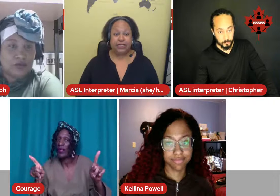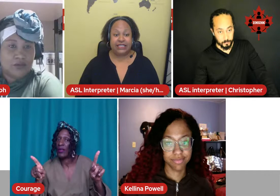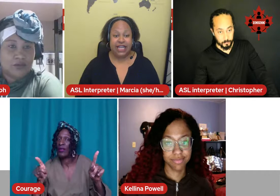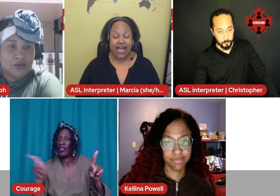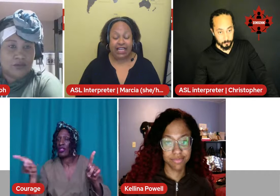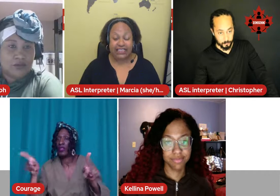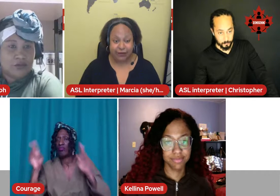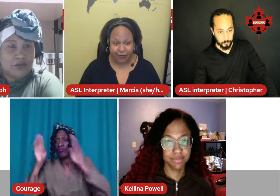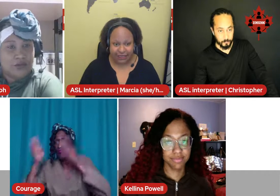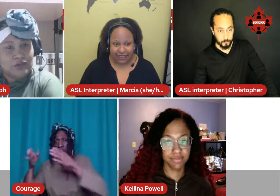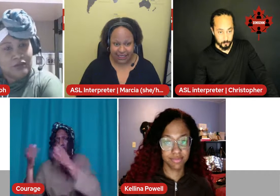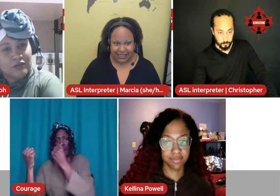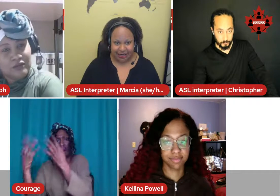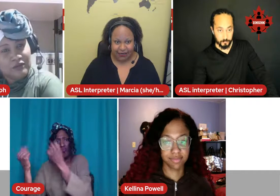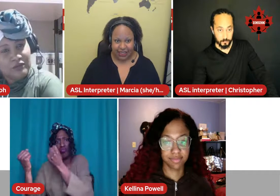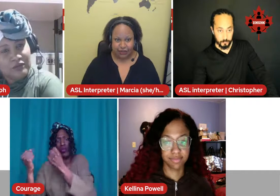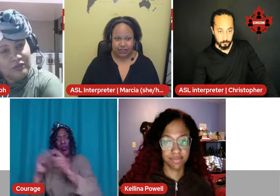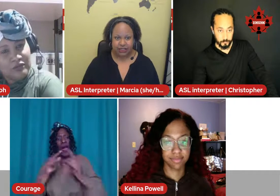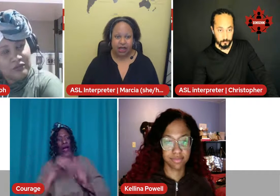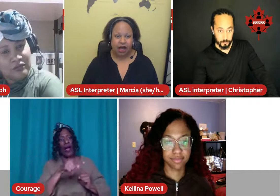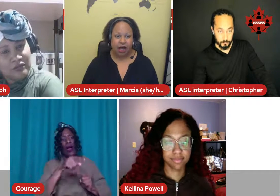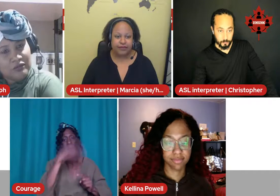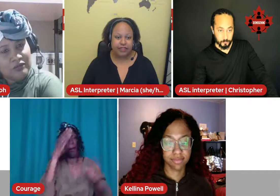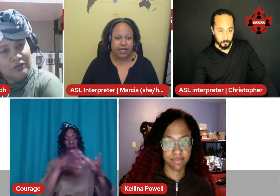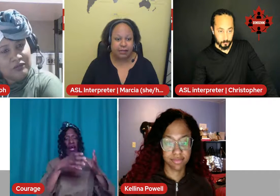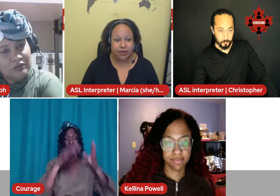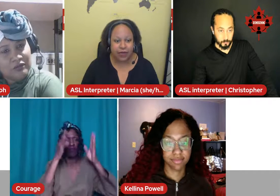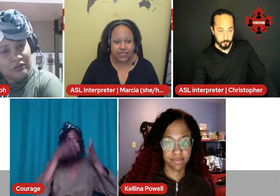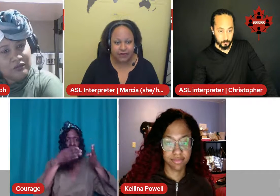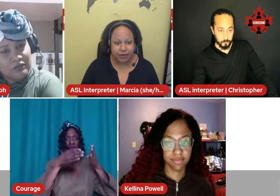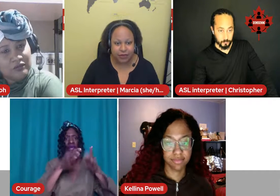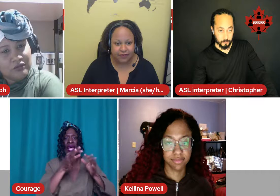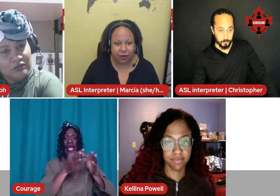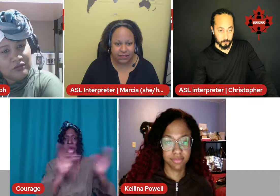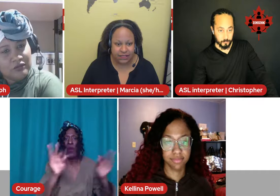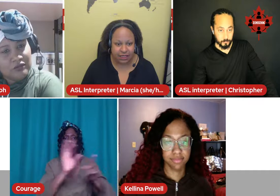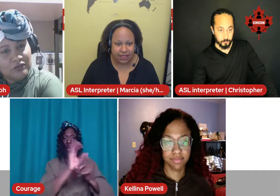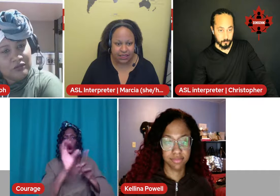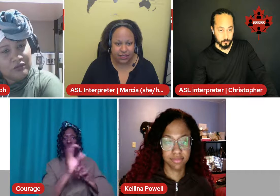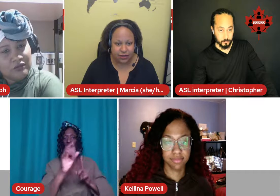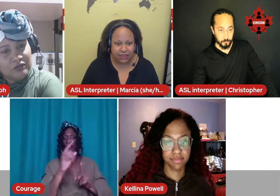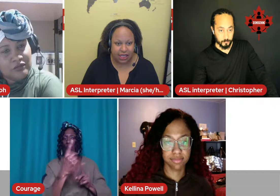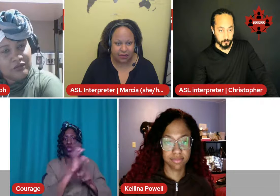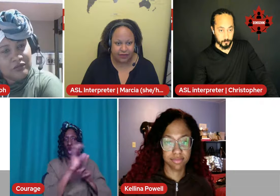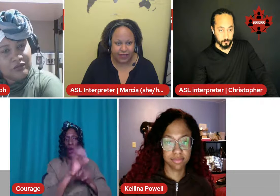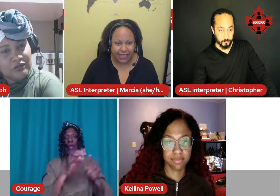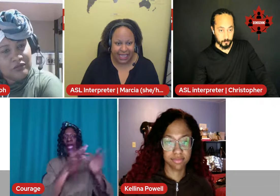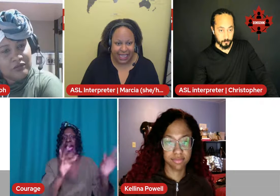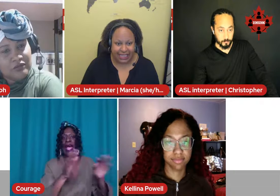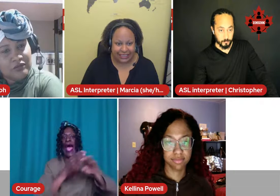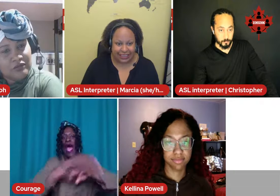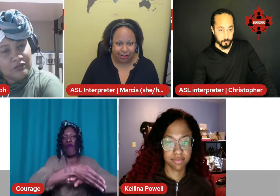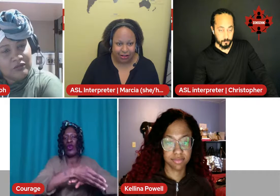is a difference in identifiers. Oftentimes the white deaf community focuses on the use of ASL.